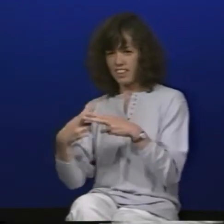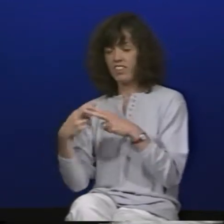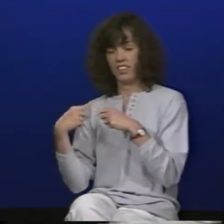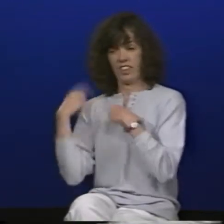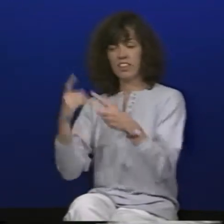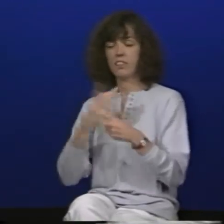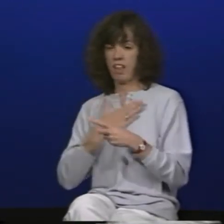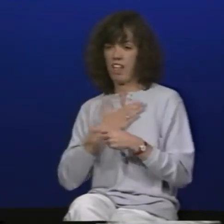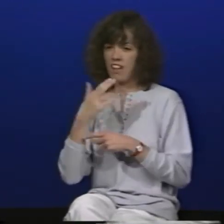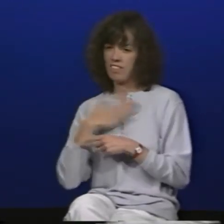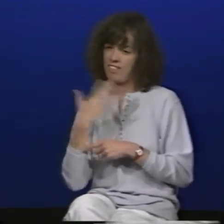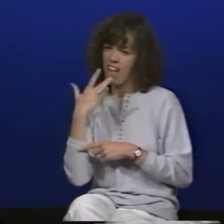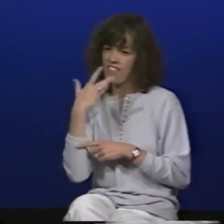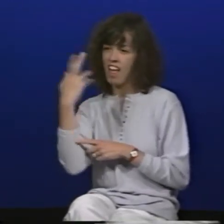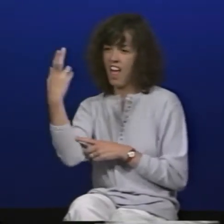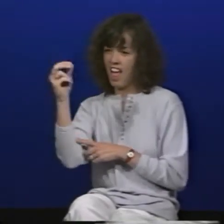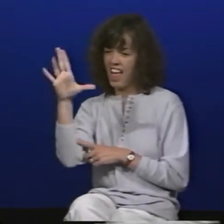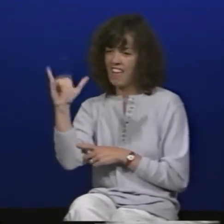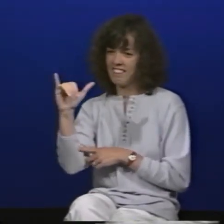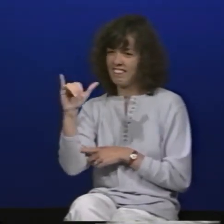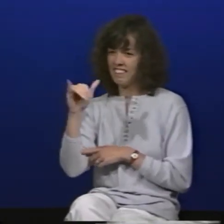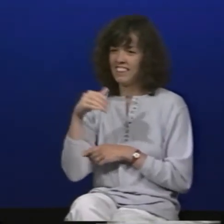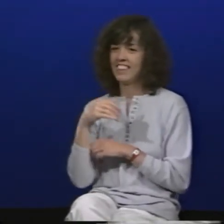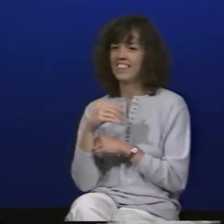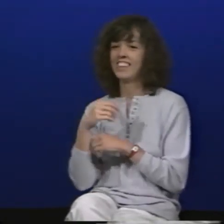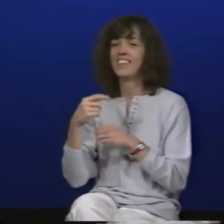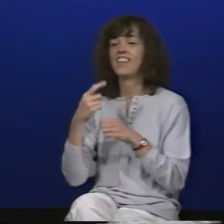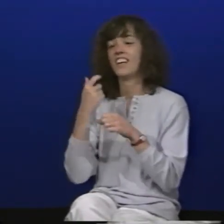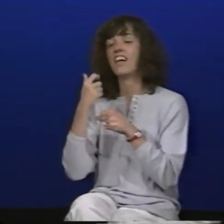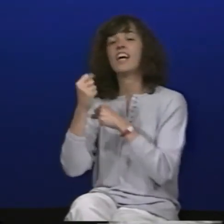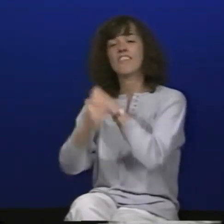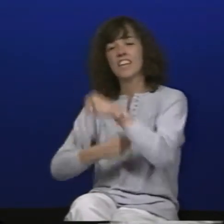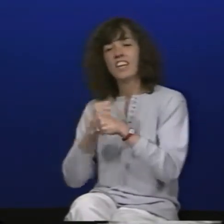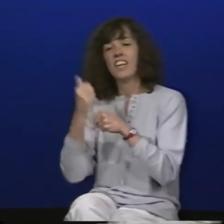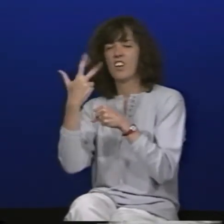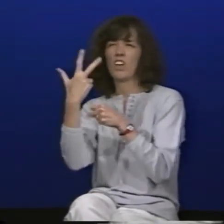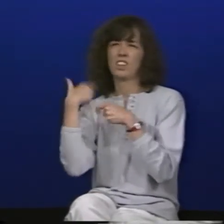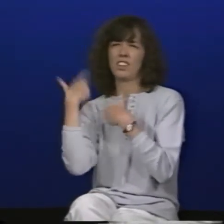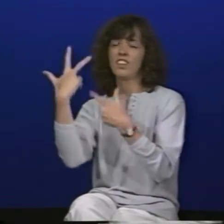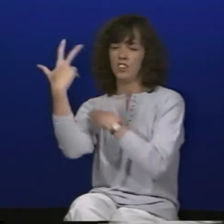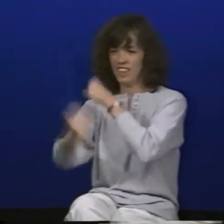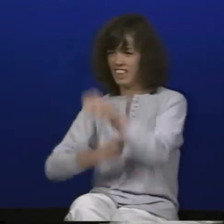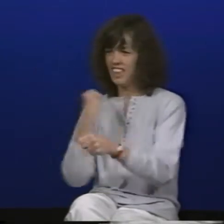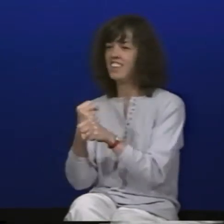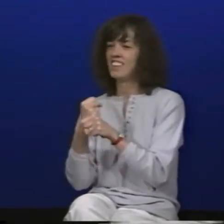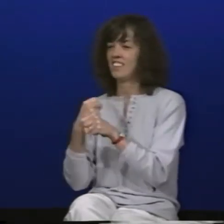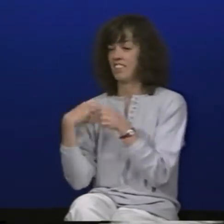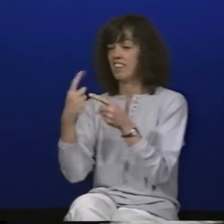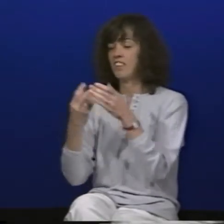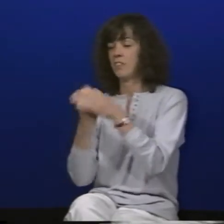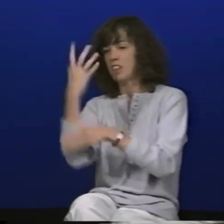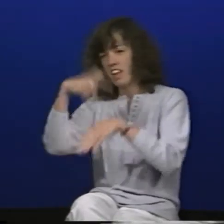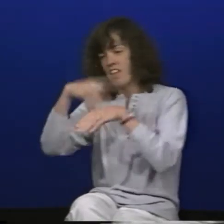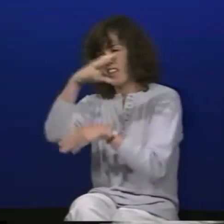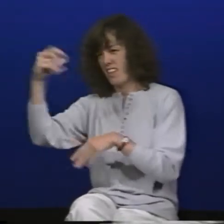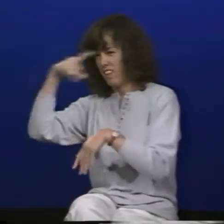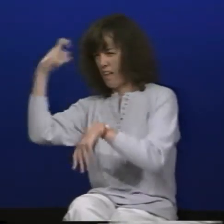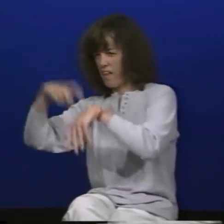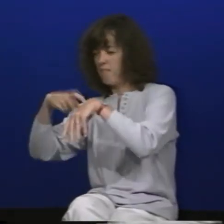and now I'm going to talk about how this has become one of my favorite hobbies and I've been involved in this for about three years